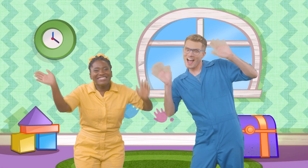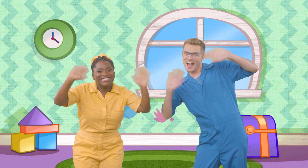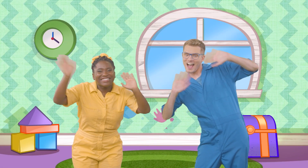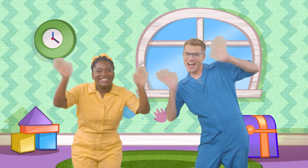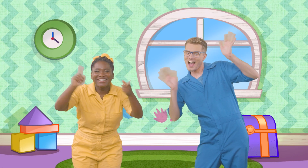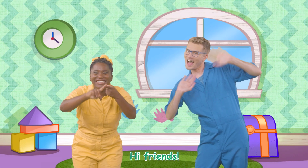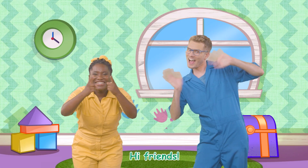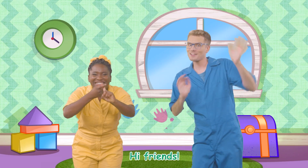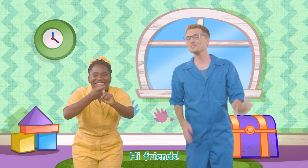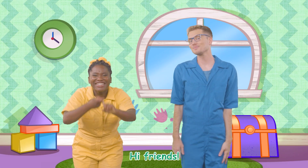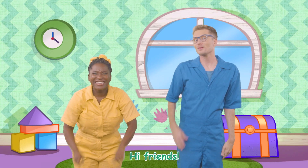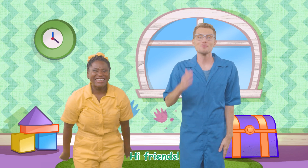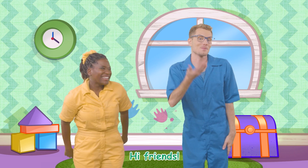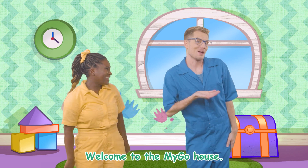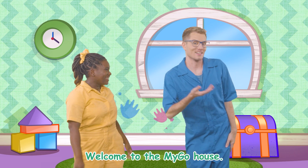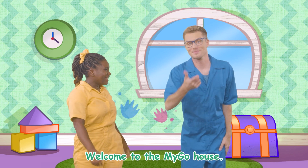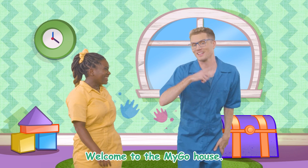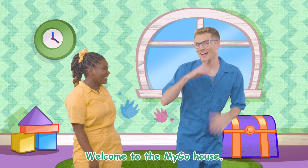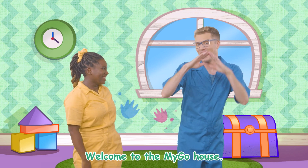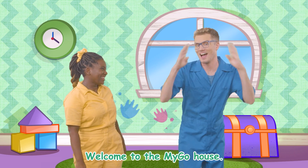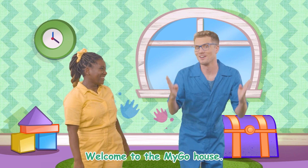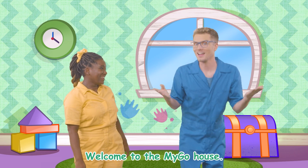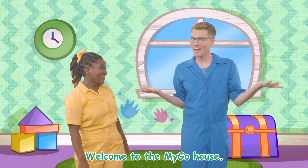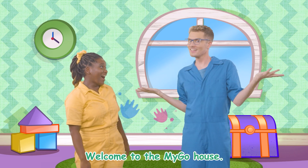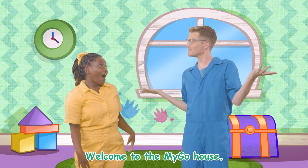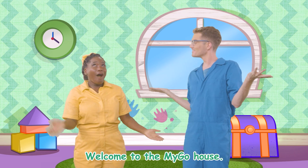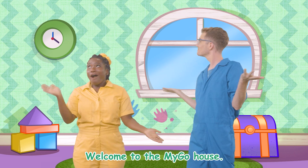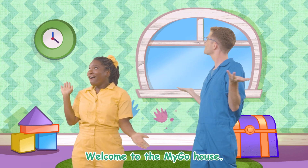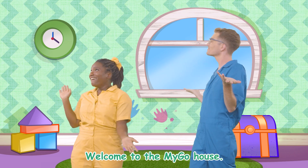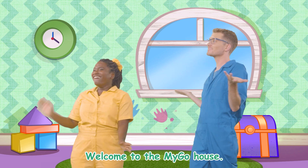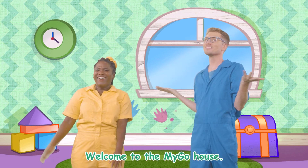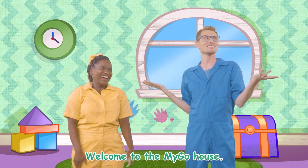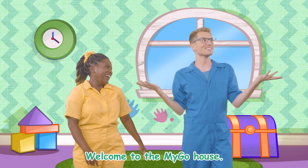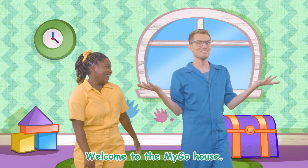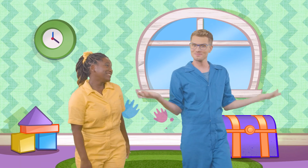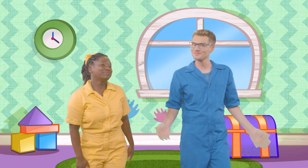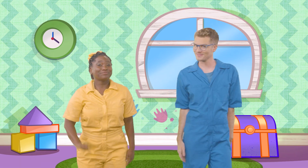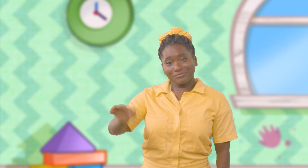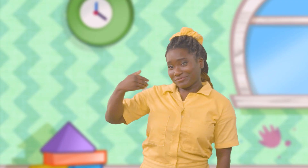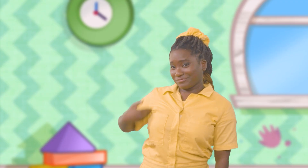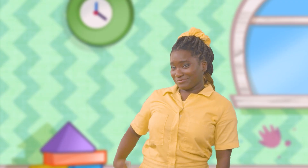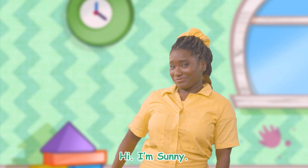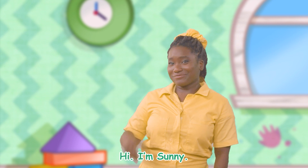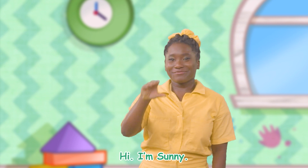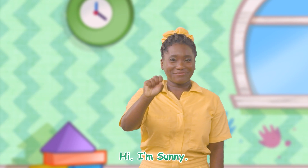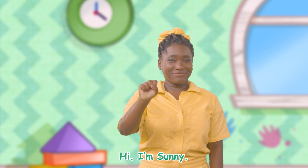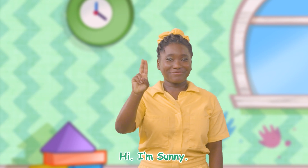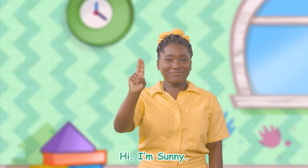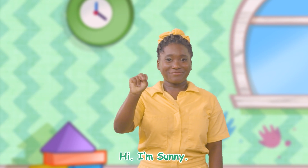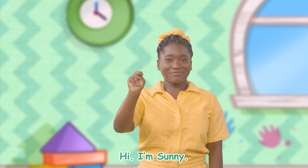Hi, friends! Welcome to the MyGo house! Hi! I'm Sunny!